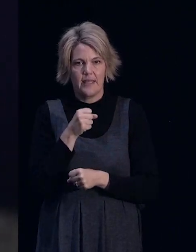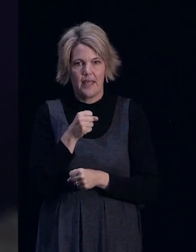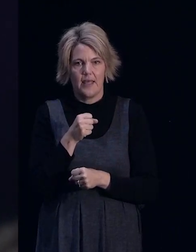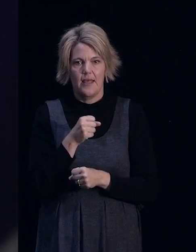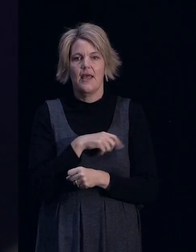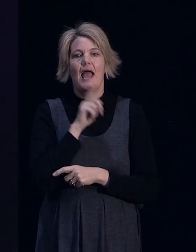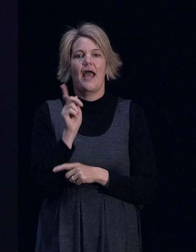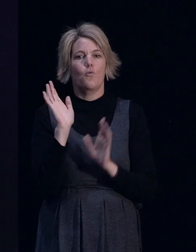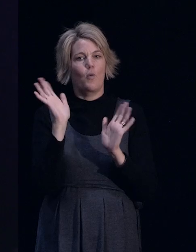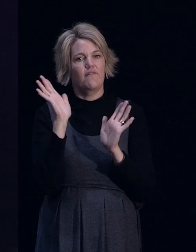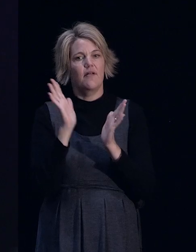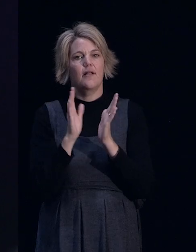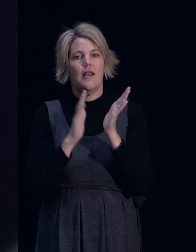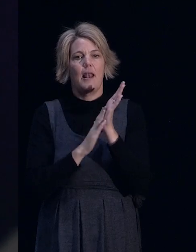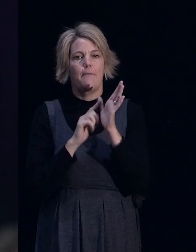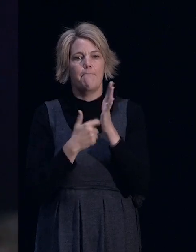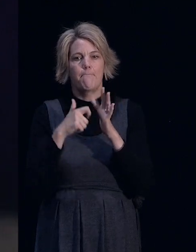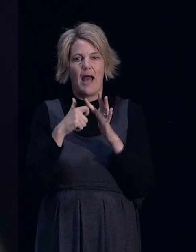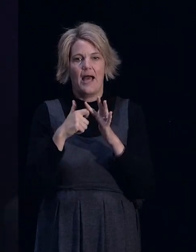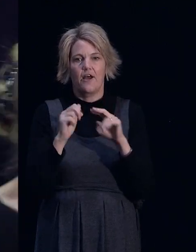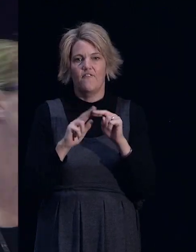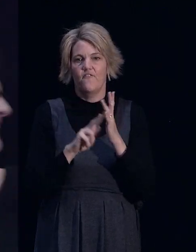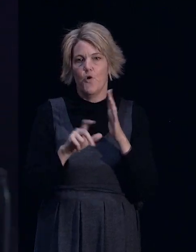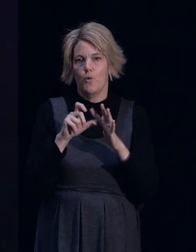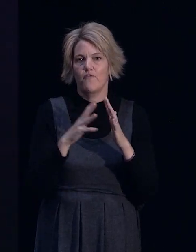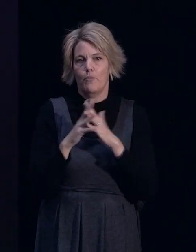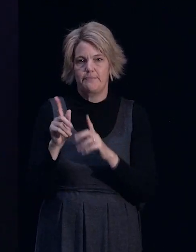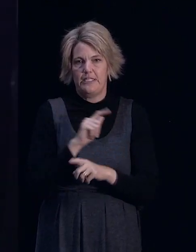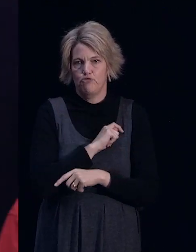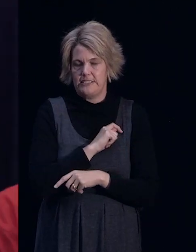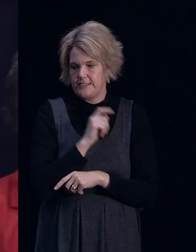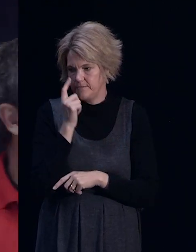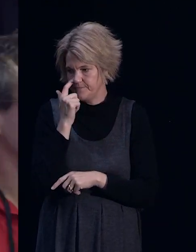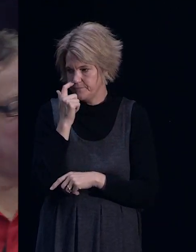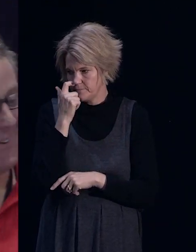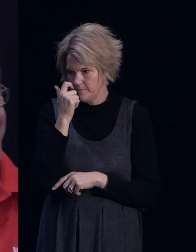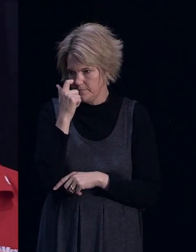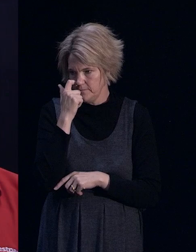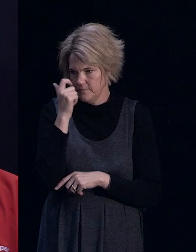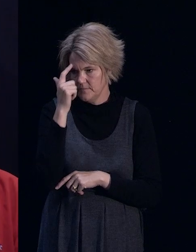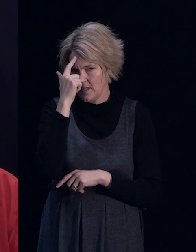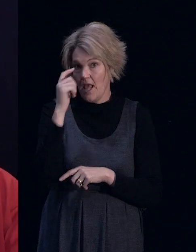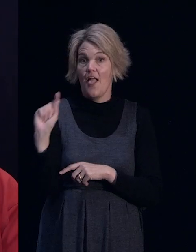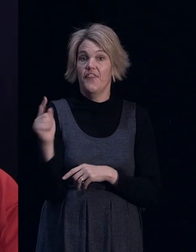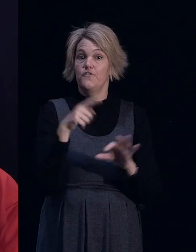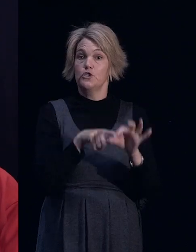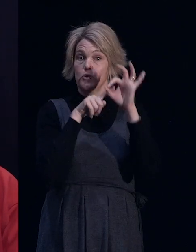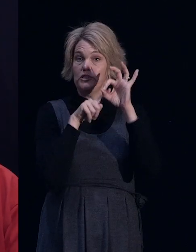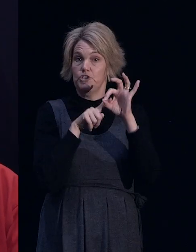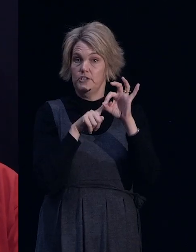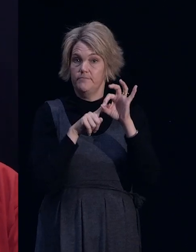equally wonderful Mark Ford from Westpac. All right. So look, the first question that has been asked of us is this.